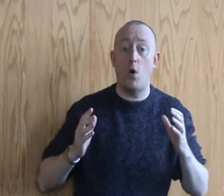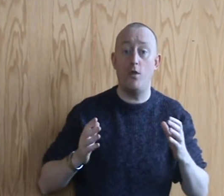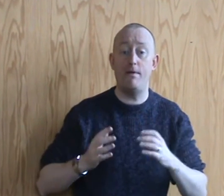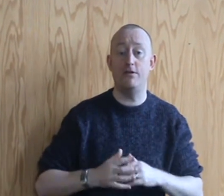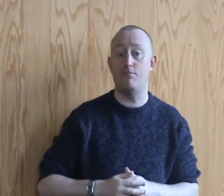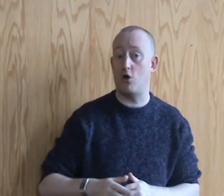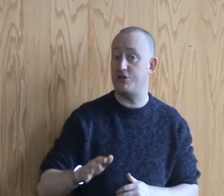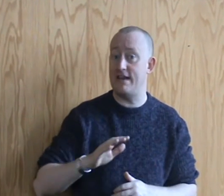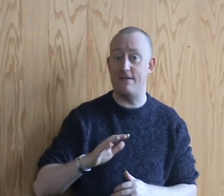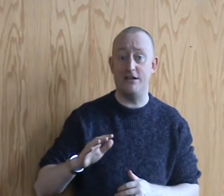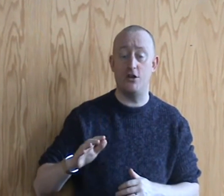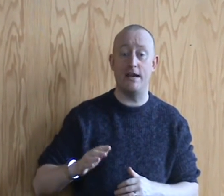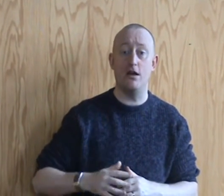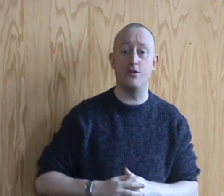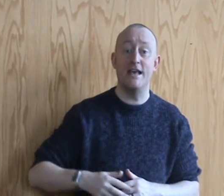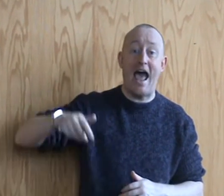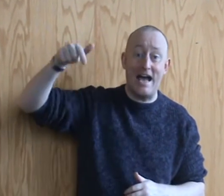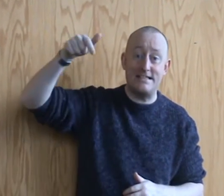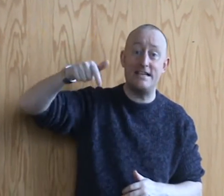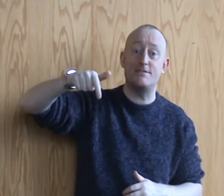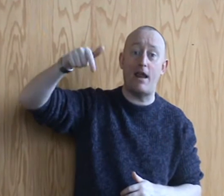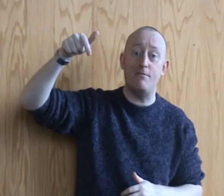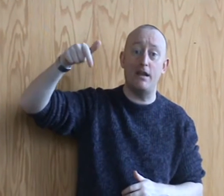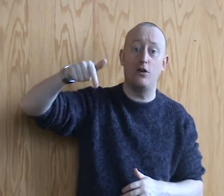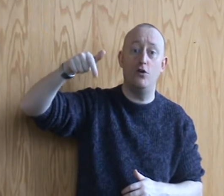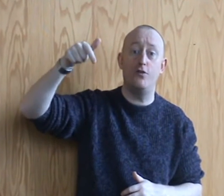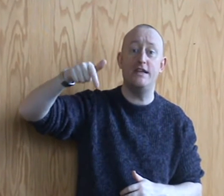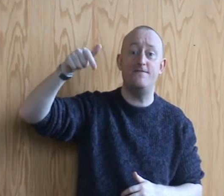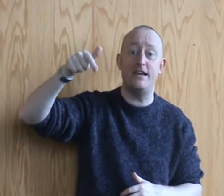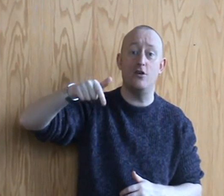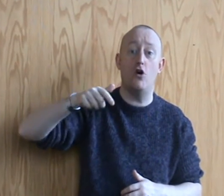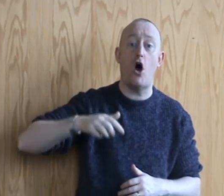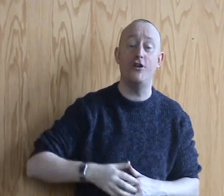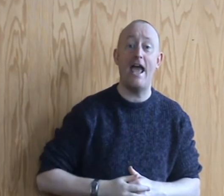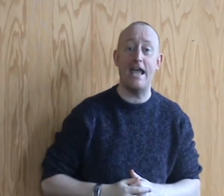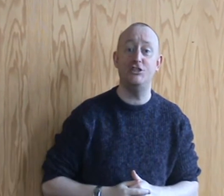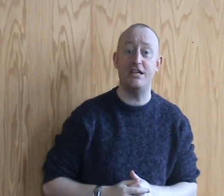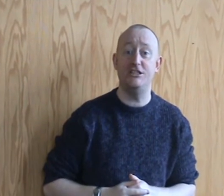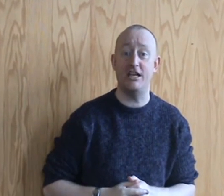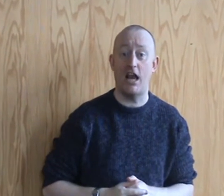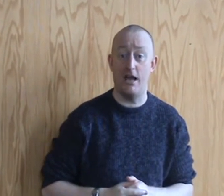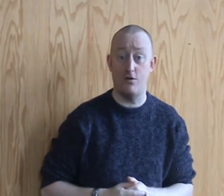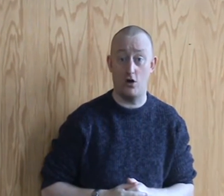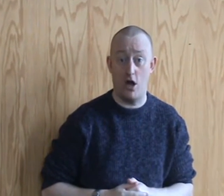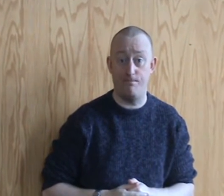all the building blocks so you never need to do any others as is explained below this video on HTGLive.com.